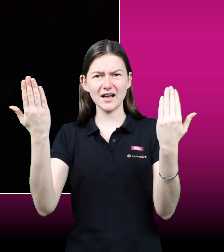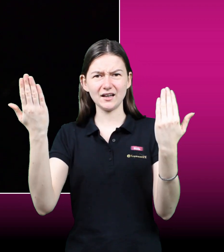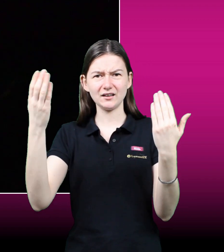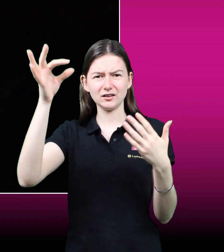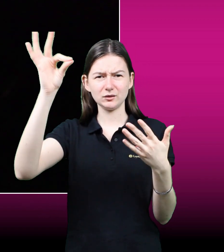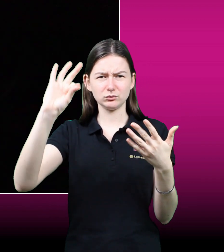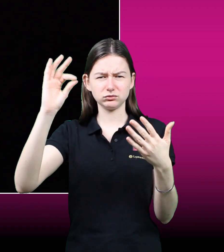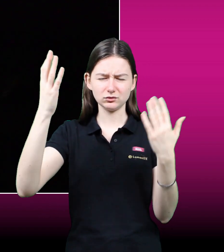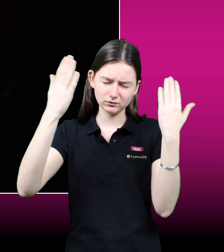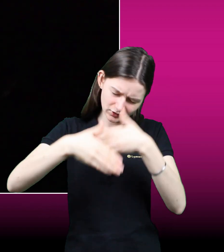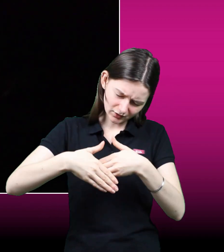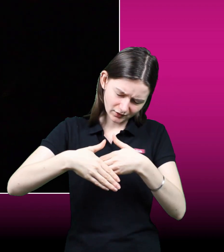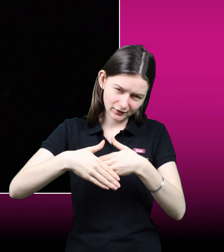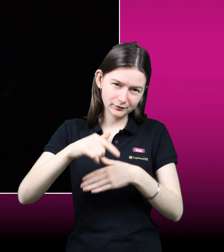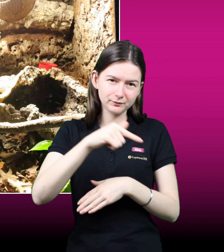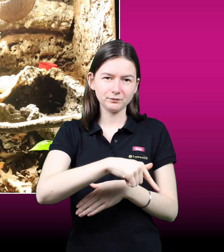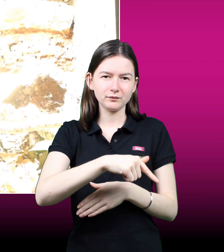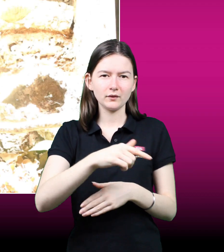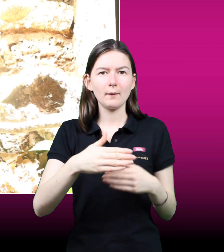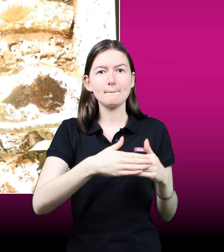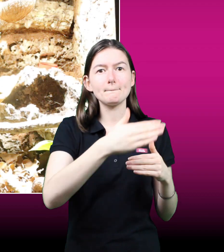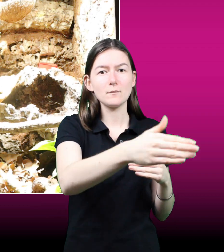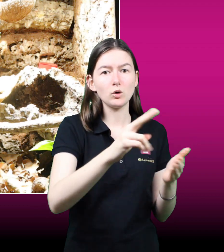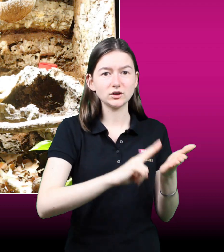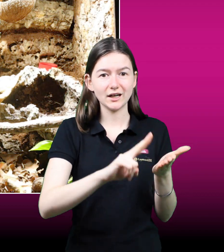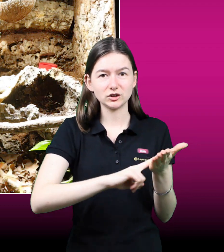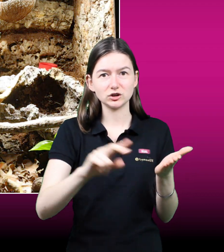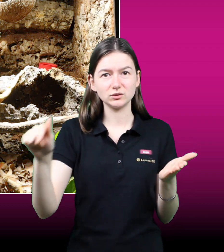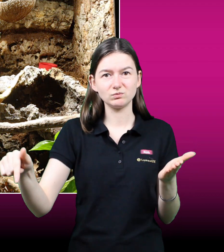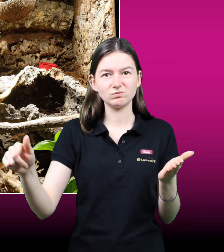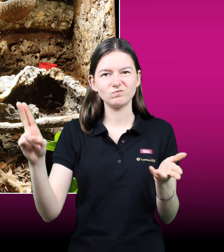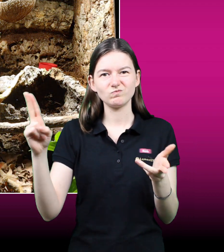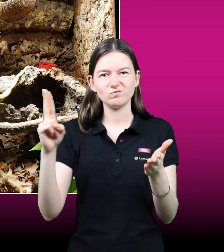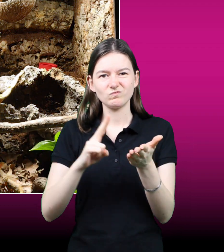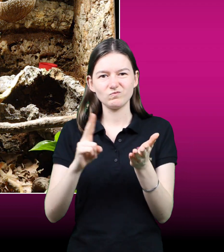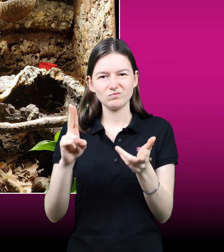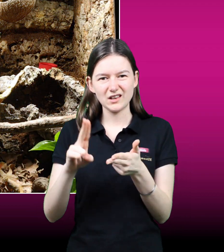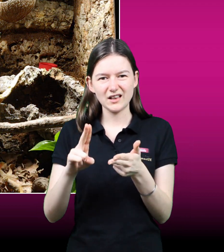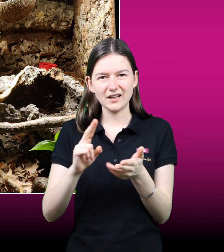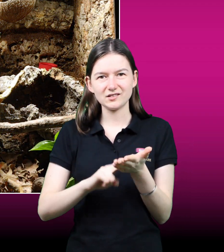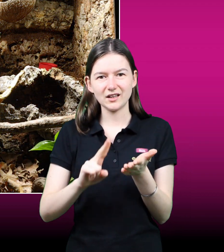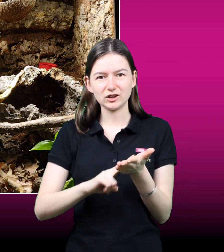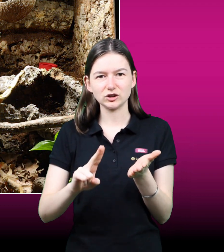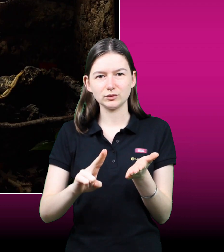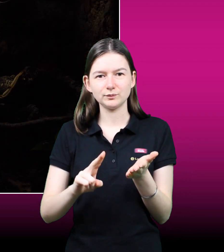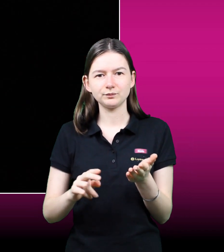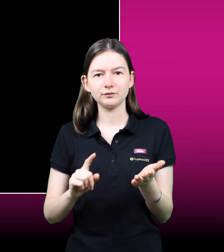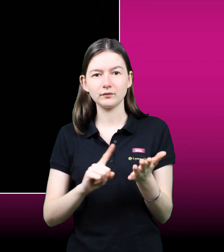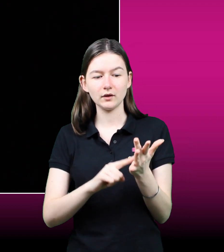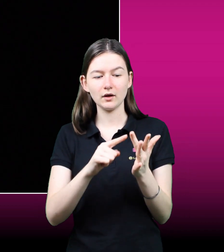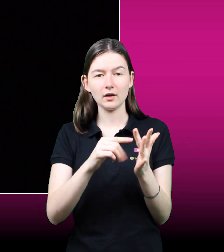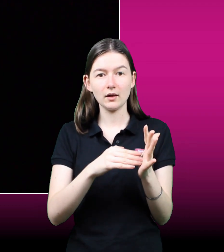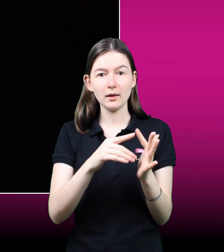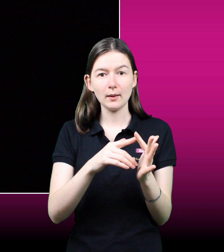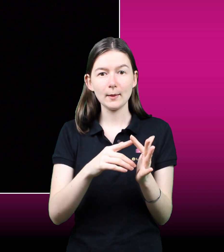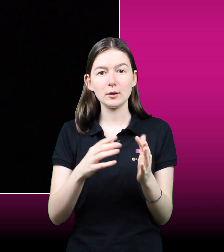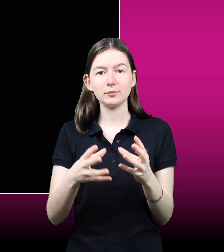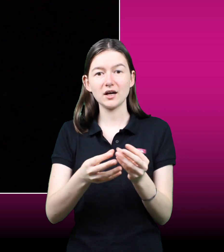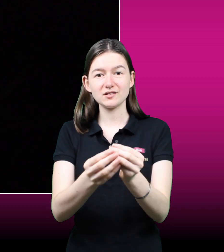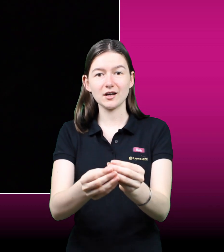darkness to midday sun values with the flick of a switch, and then plunge them back into darkness again at the